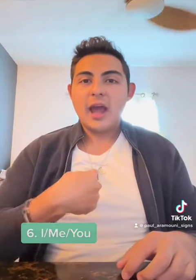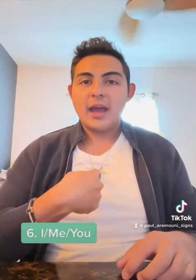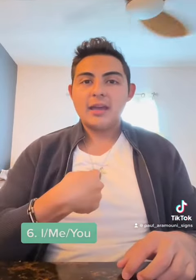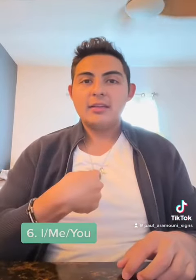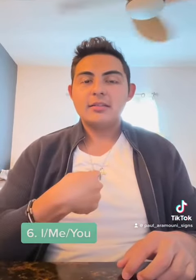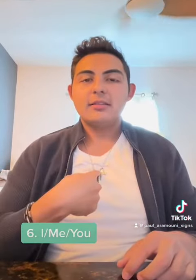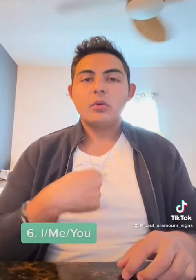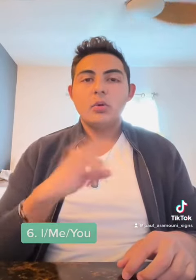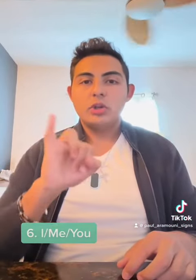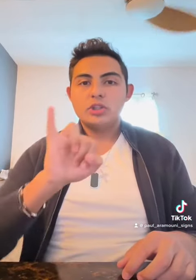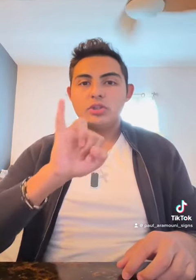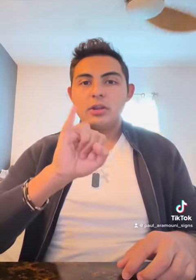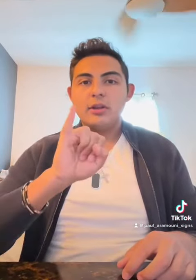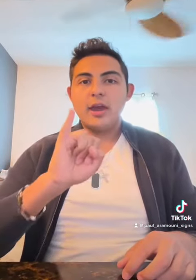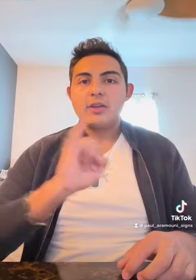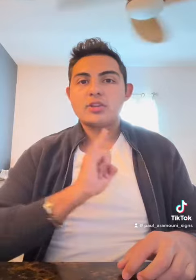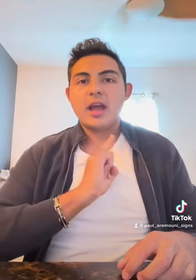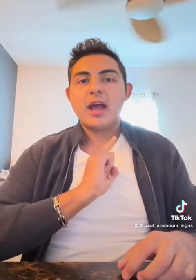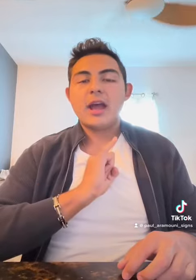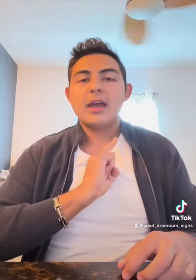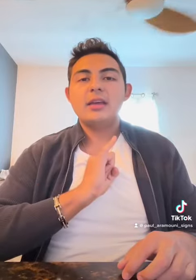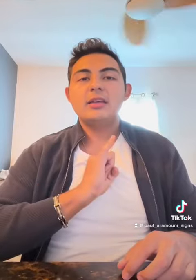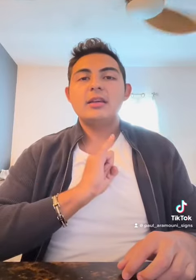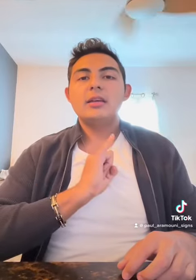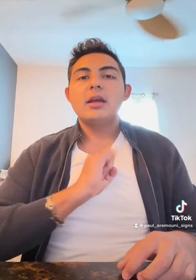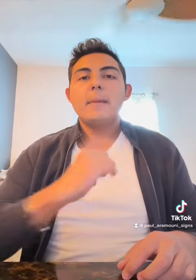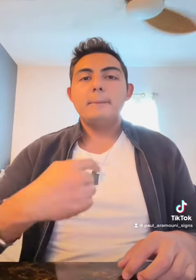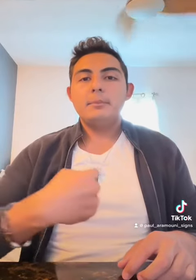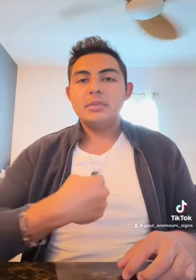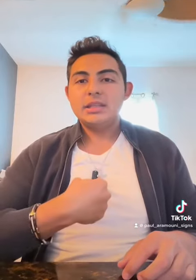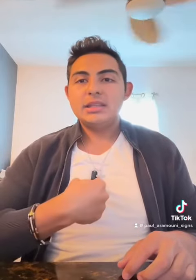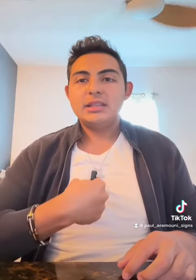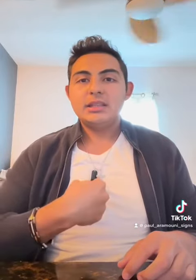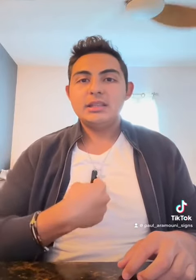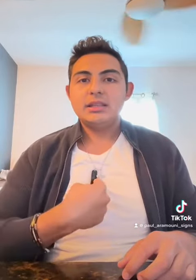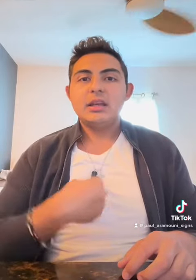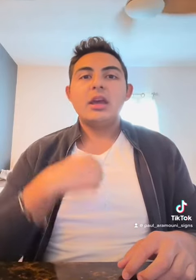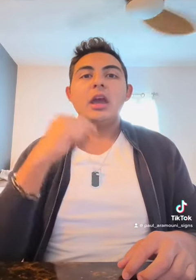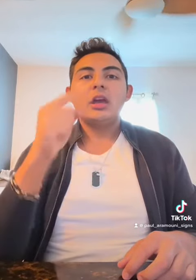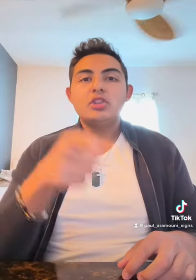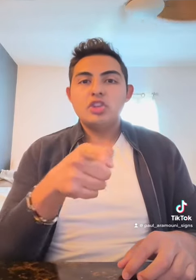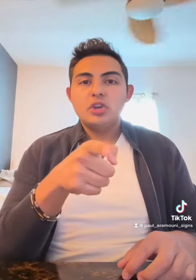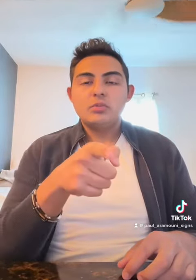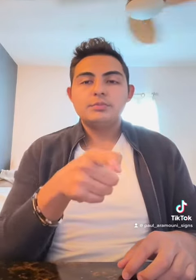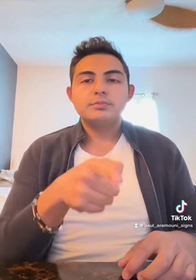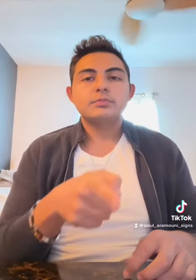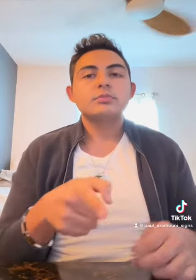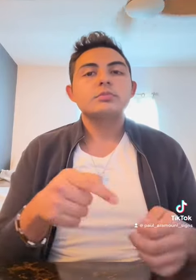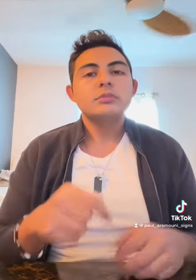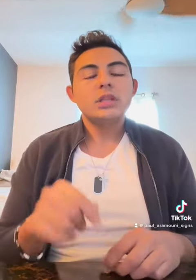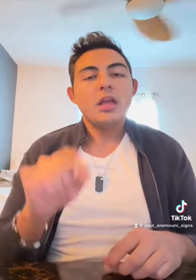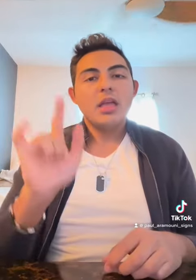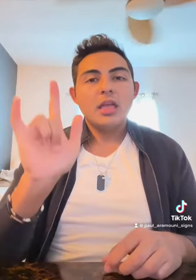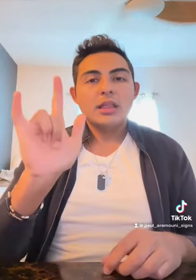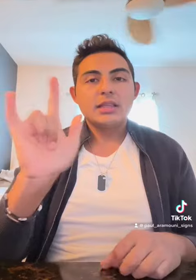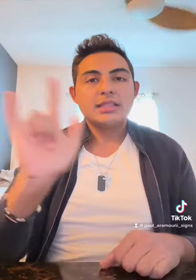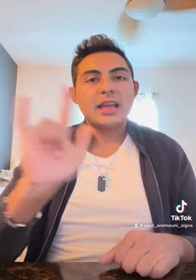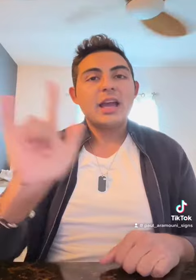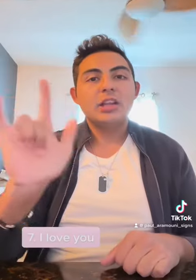or you could do the letter i just i me and you this is i love